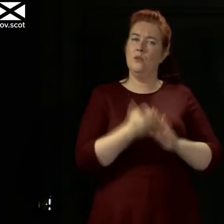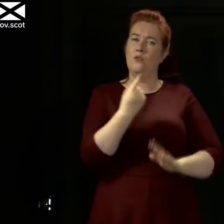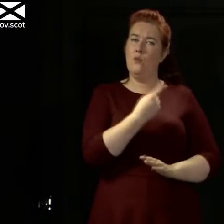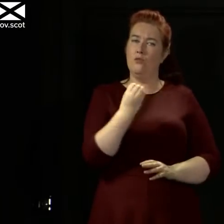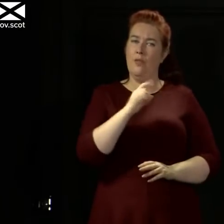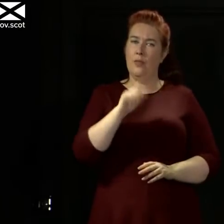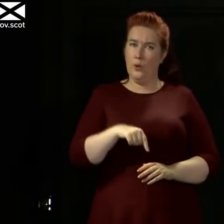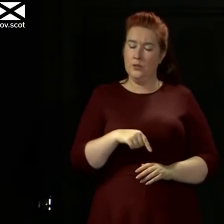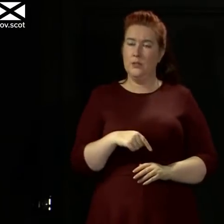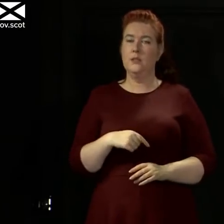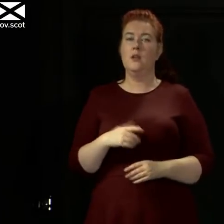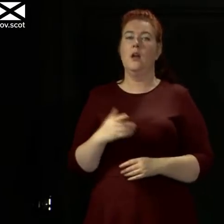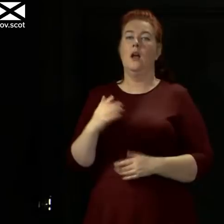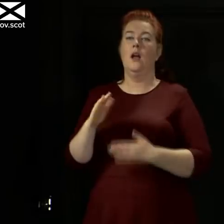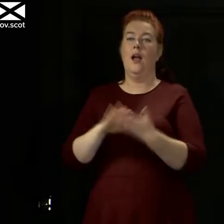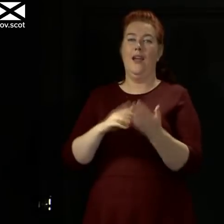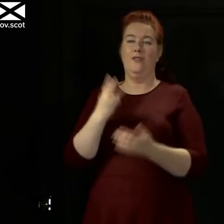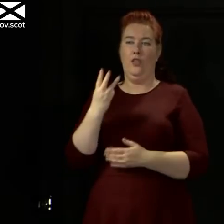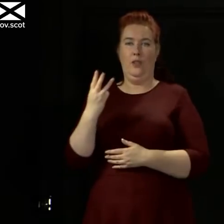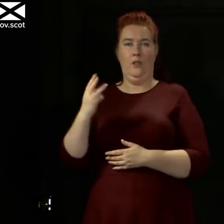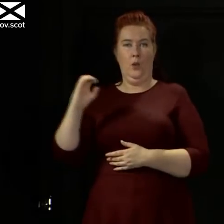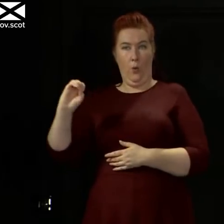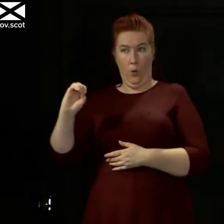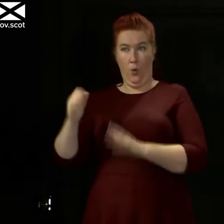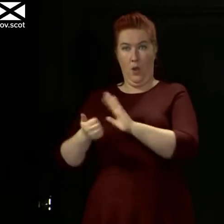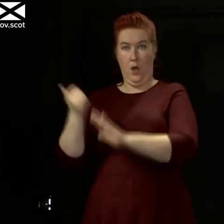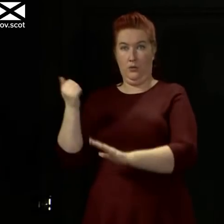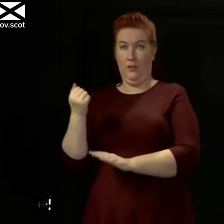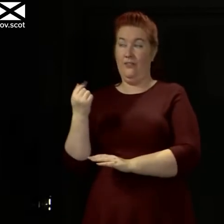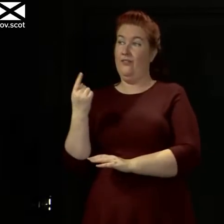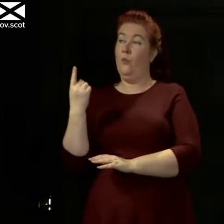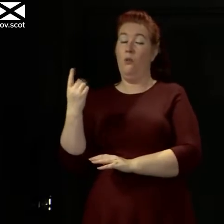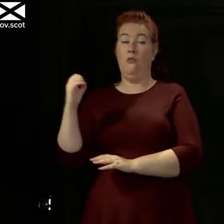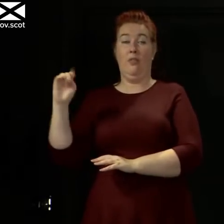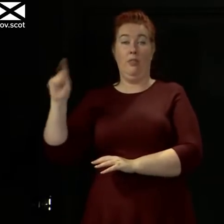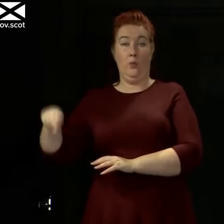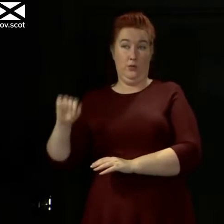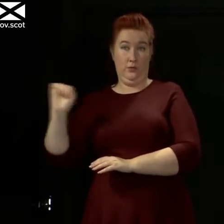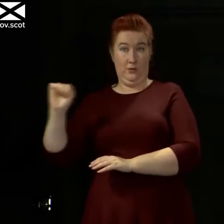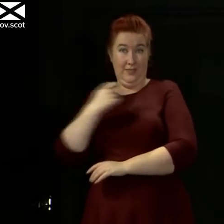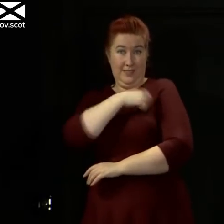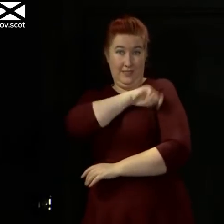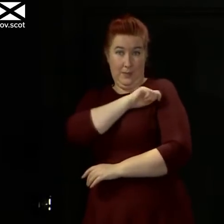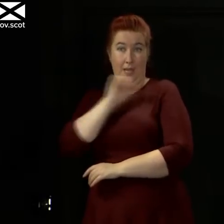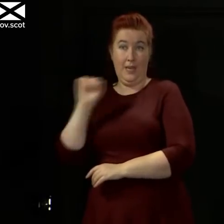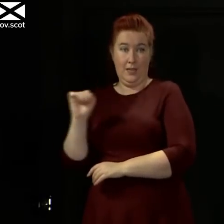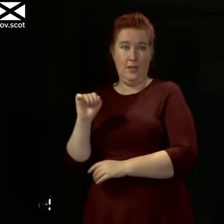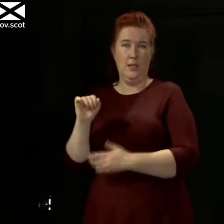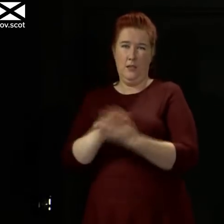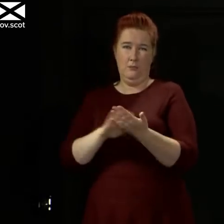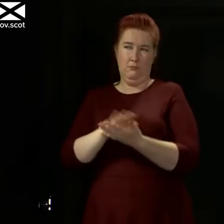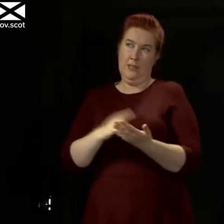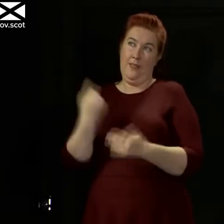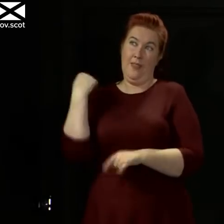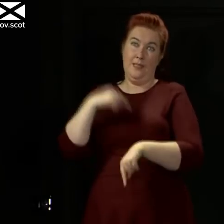and 0.33 for Spain, which was the 330 per 100,000. So, you know, about 10 times higher, more than 10 times